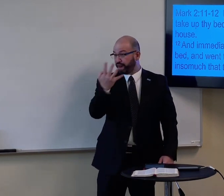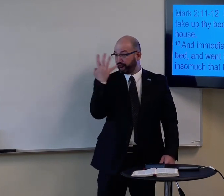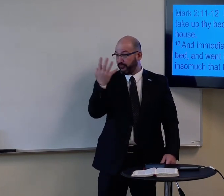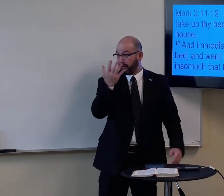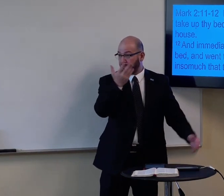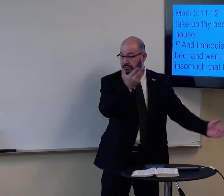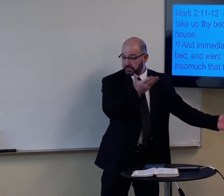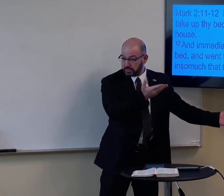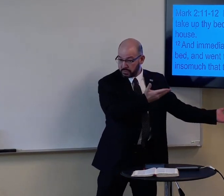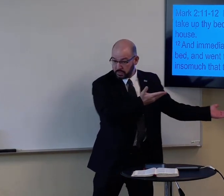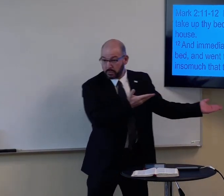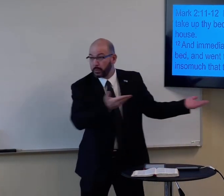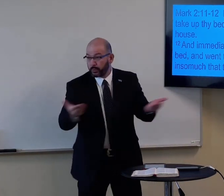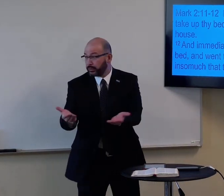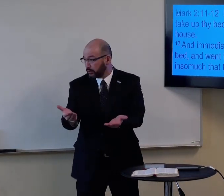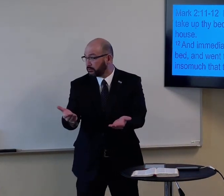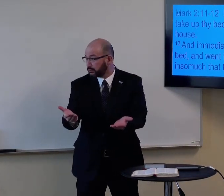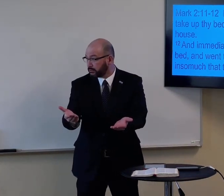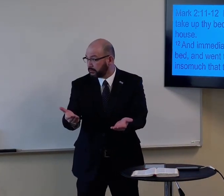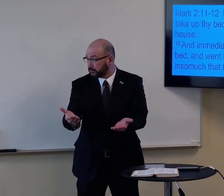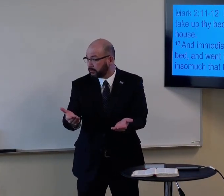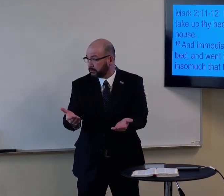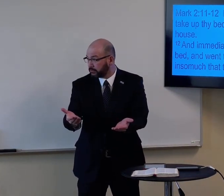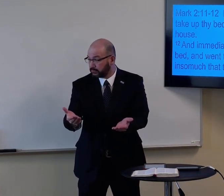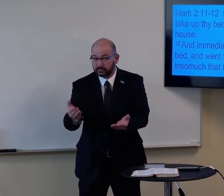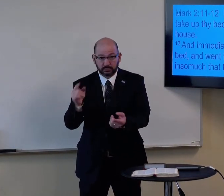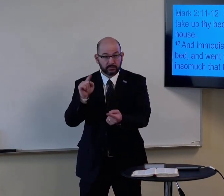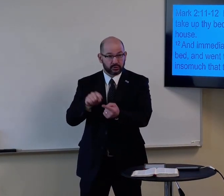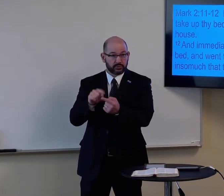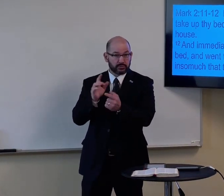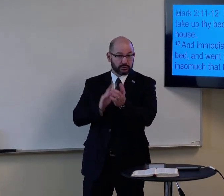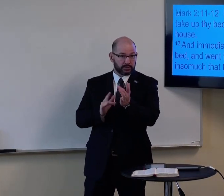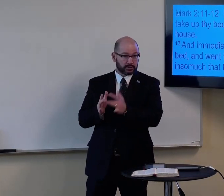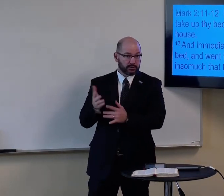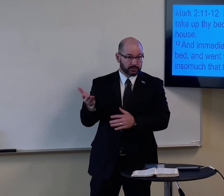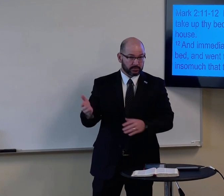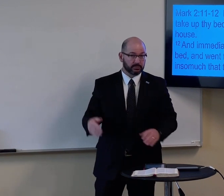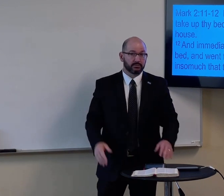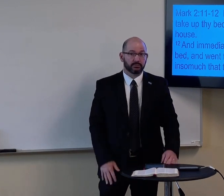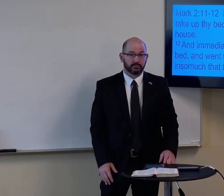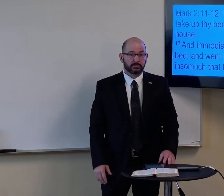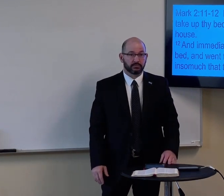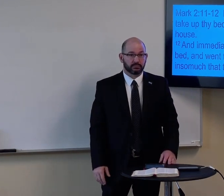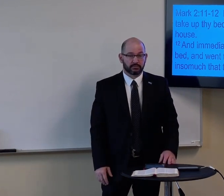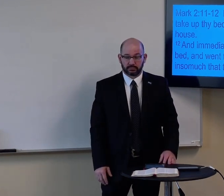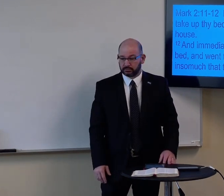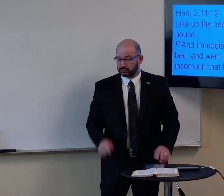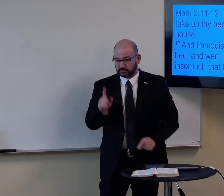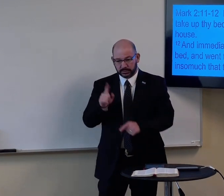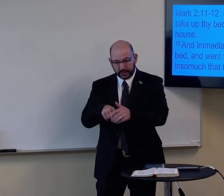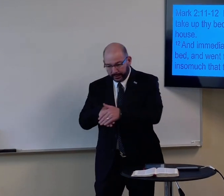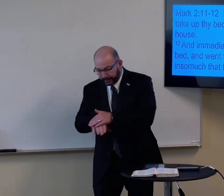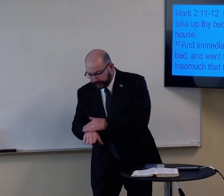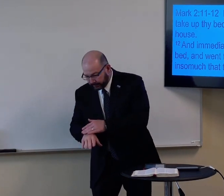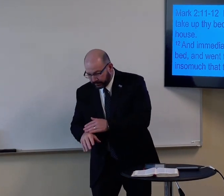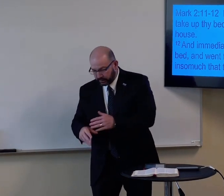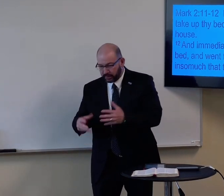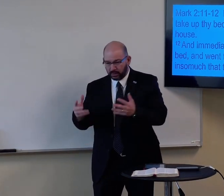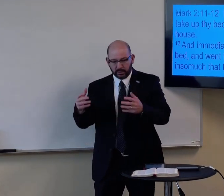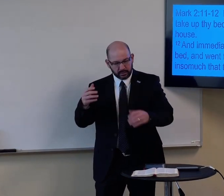So these four friends brought the guy forth, brought him to Jesus. But they couldn't